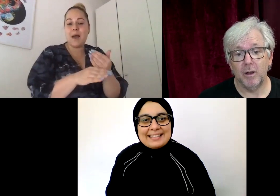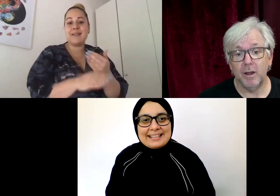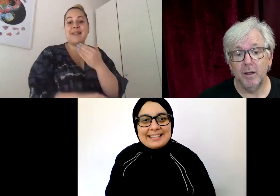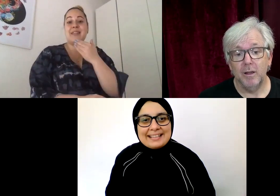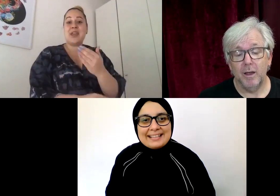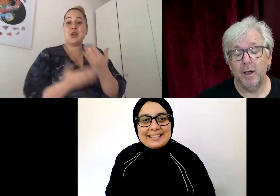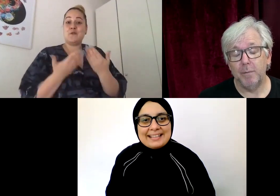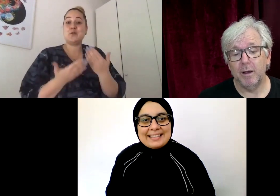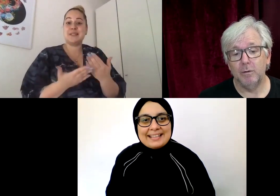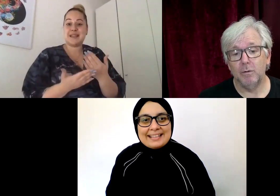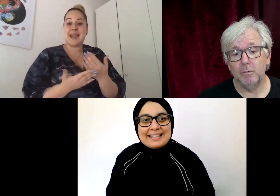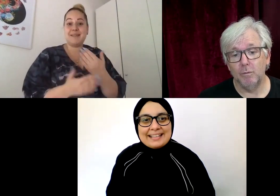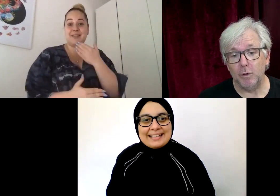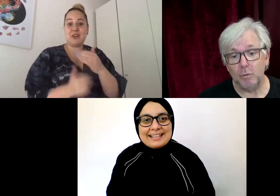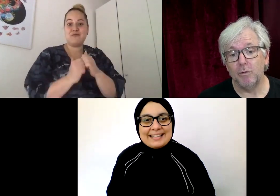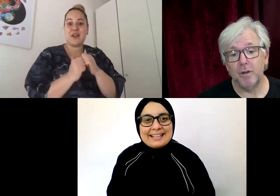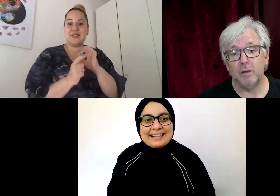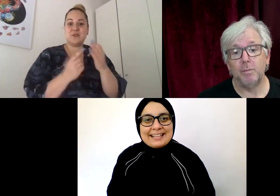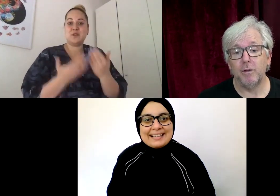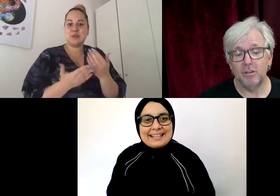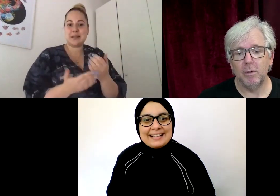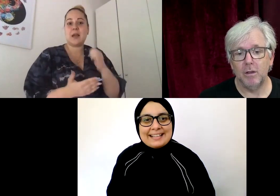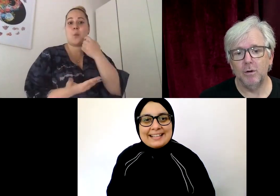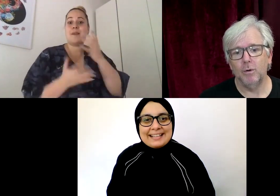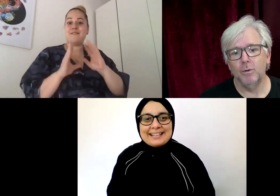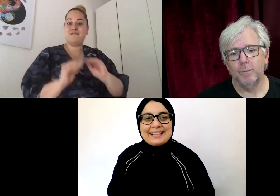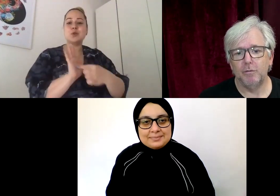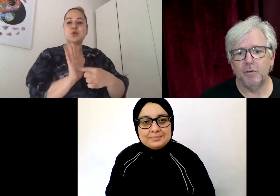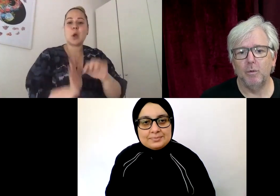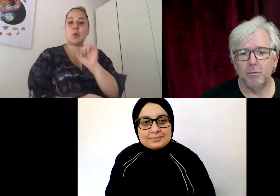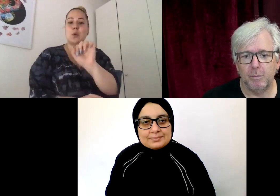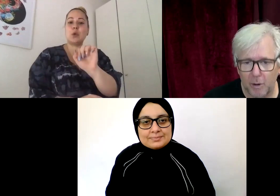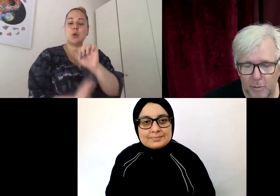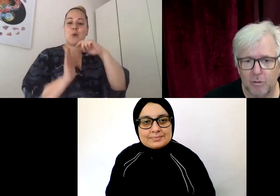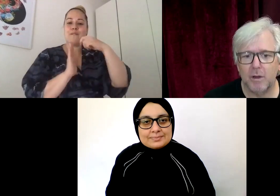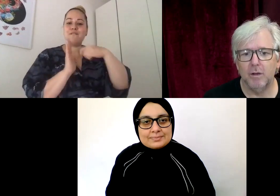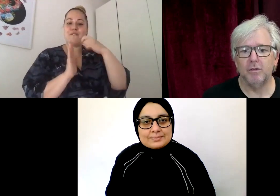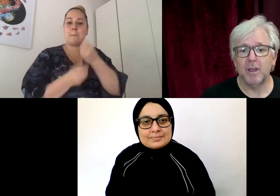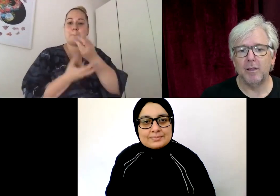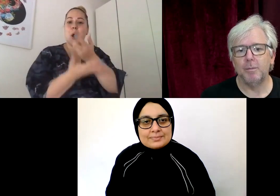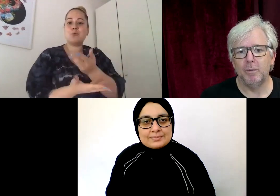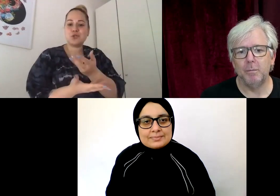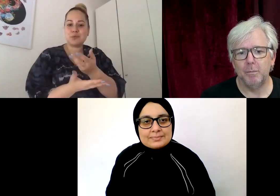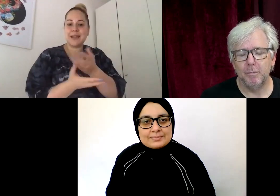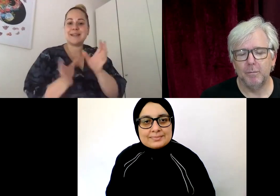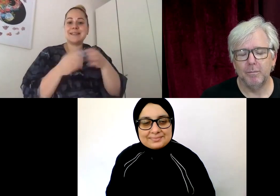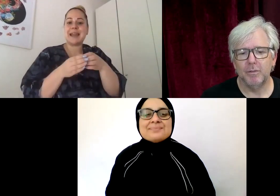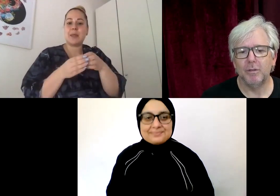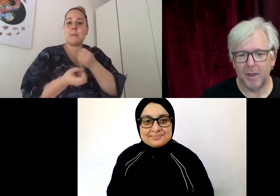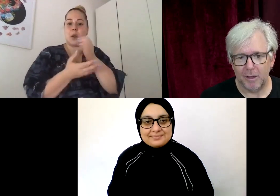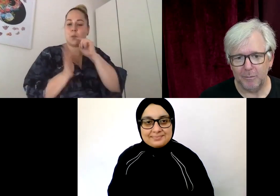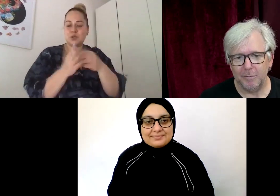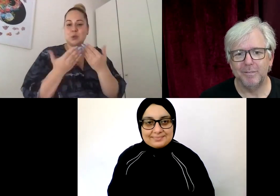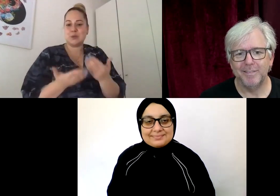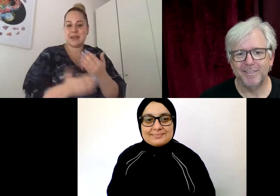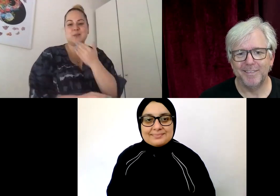time today. And we will finish by showing your filmed poetry of The Together poem. So